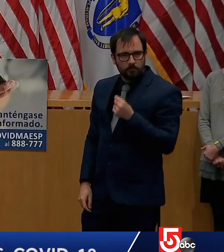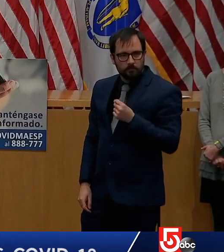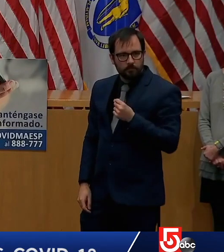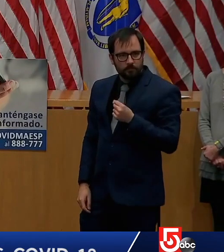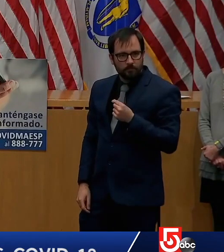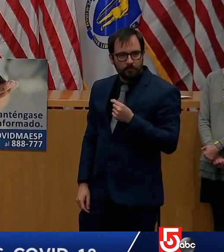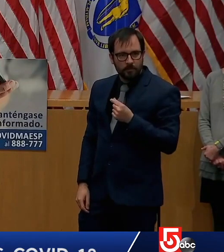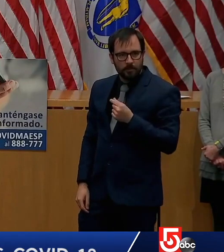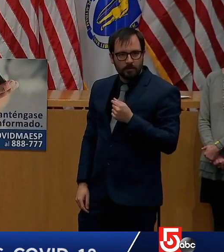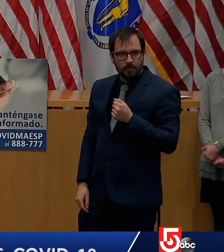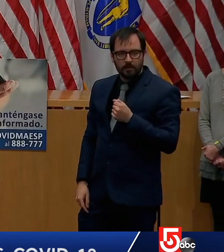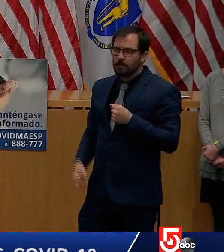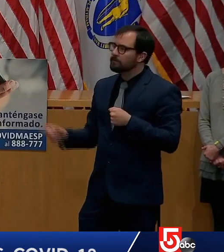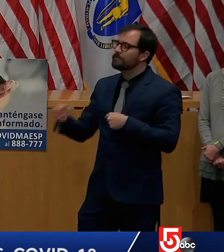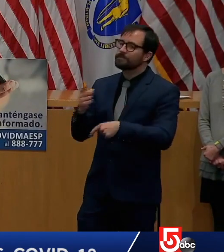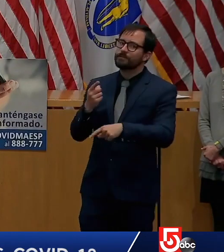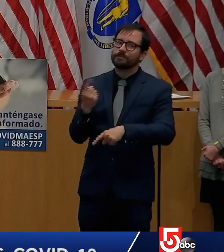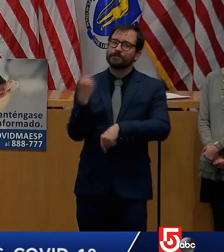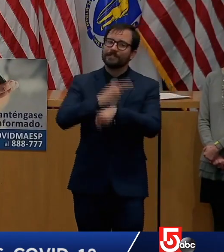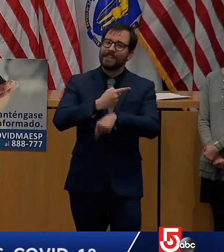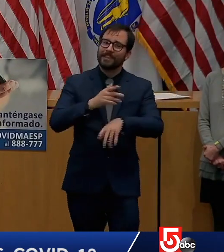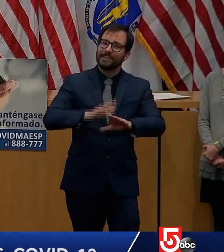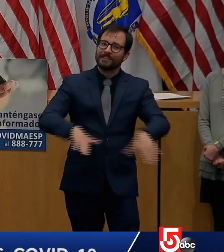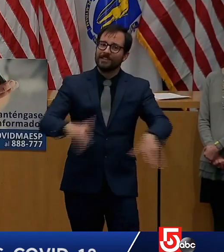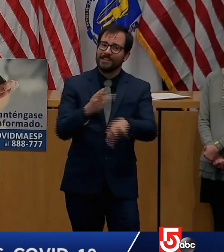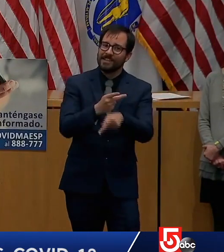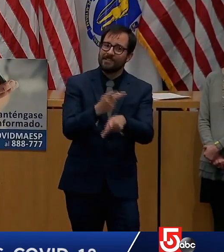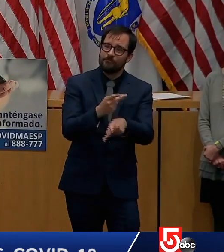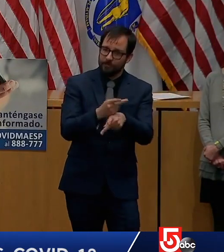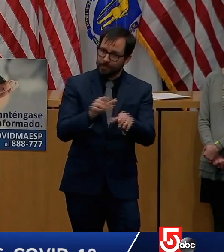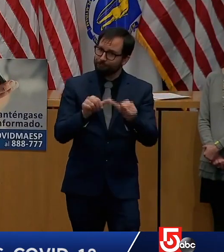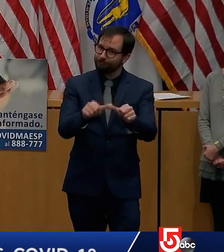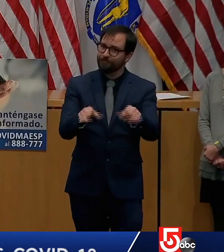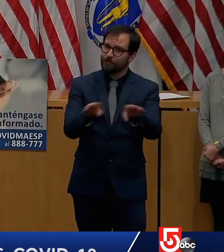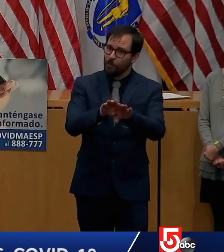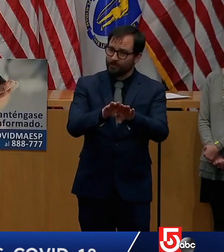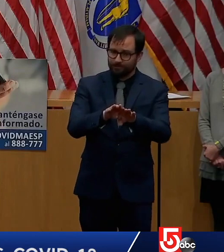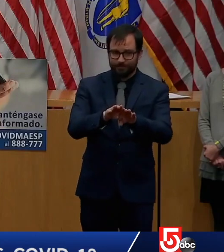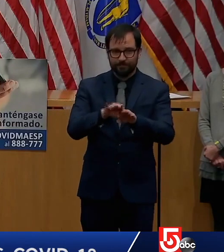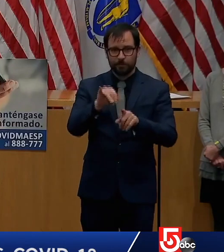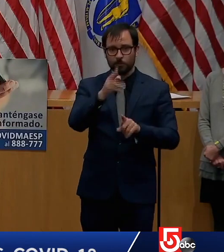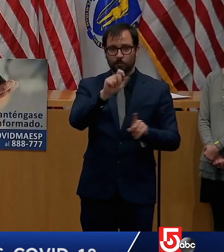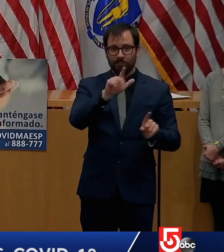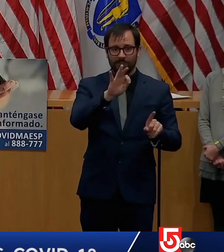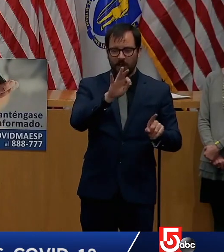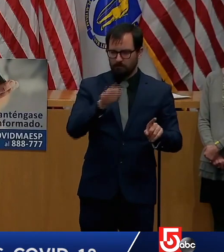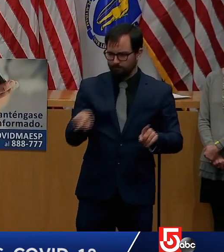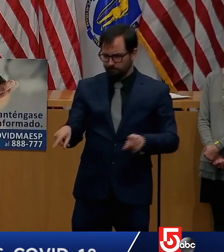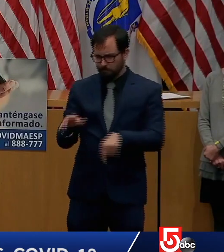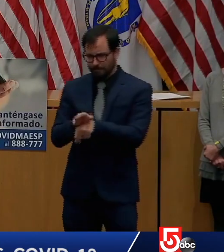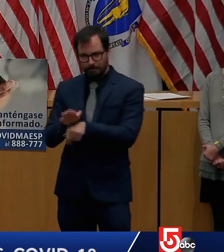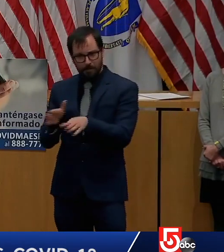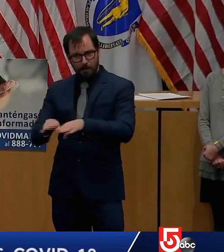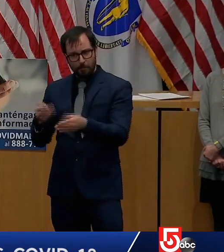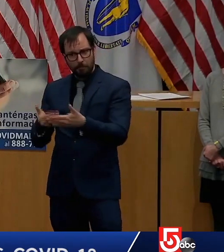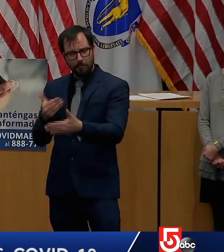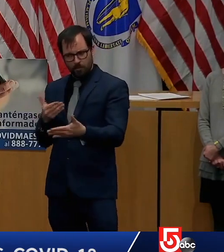29th? Well, are plenty of businesses that are open now that aren't relying on the daycare programming